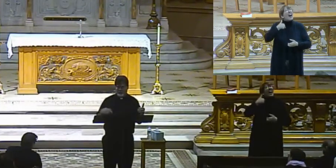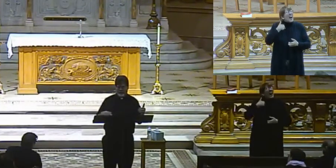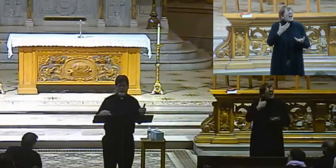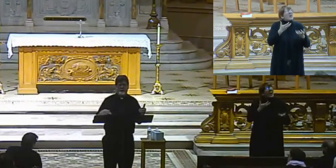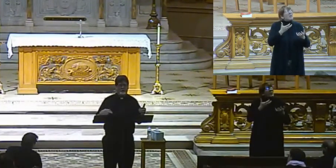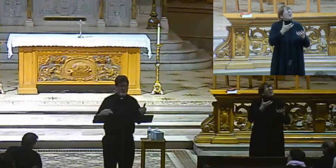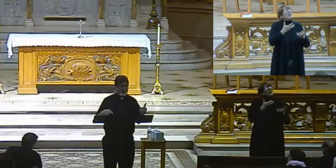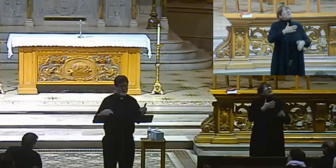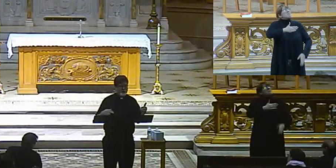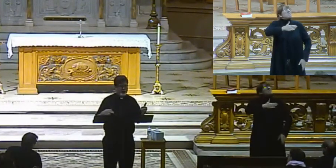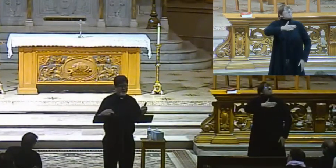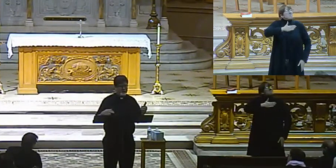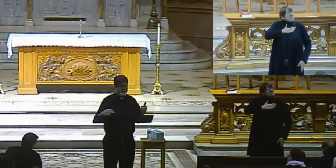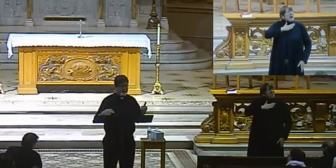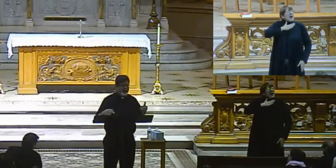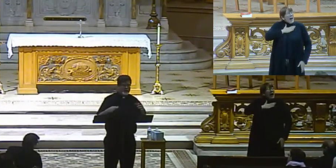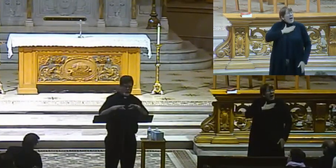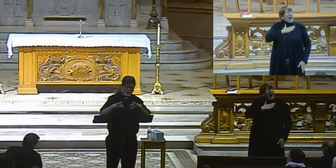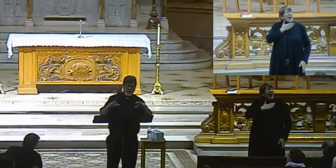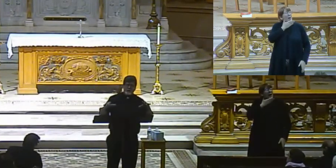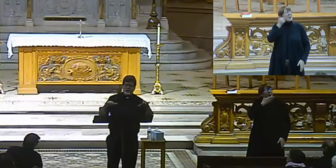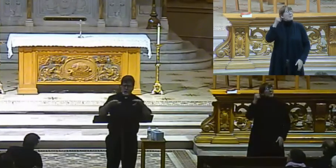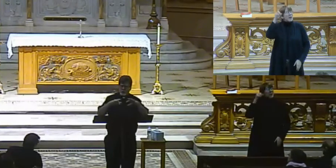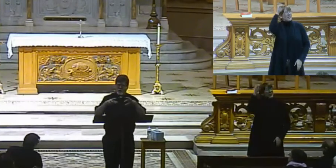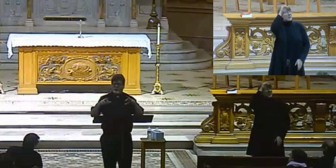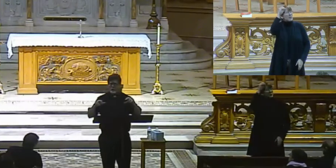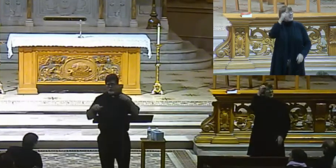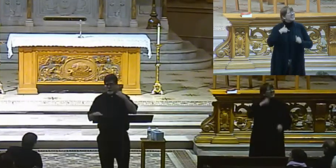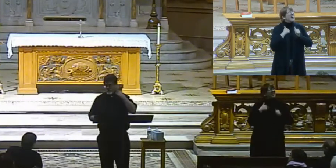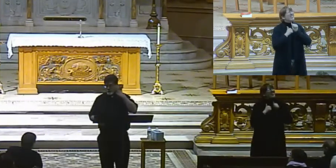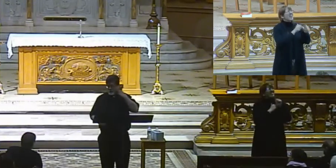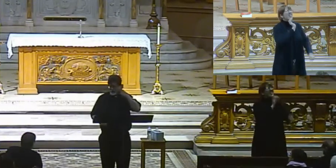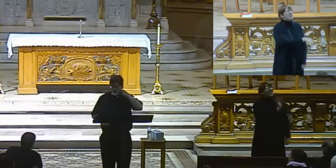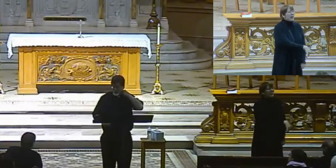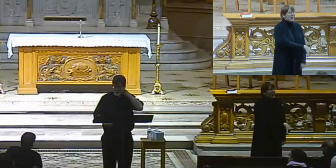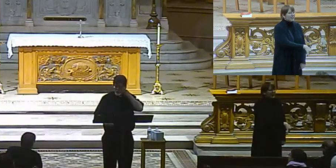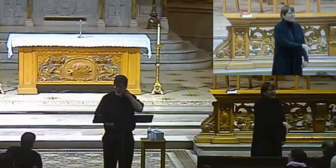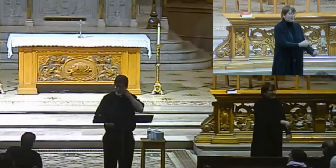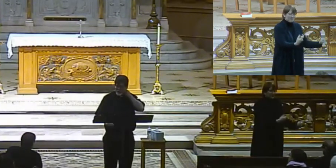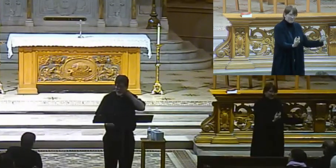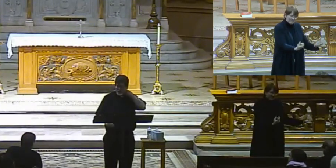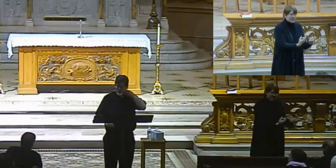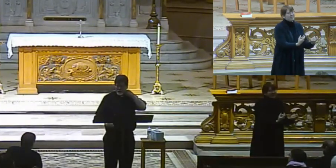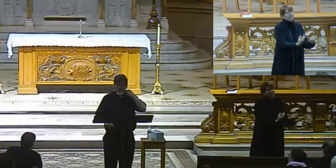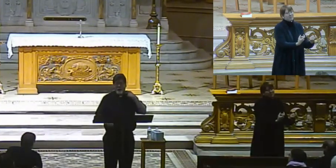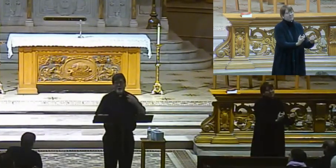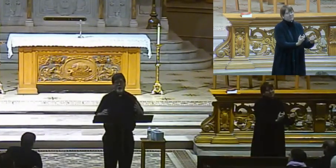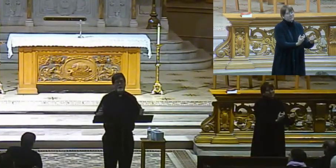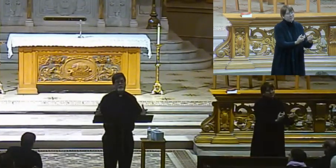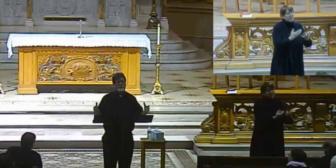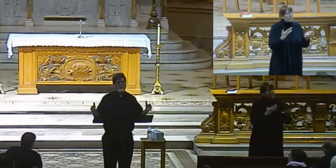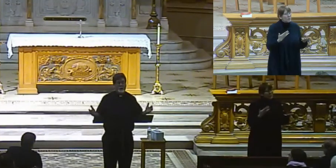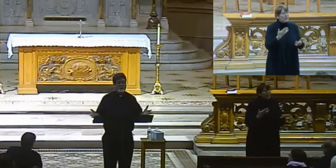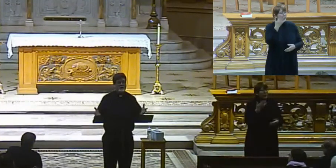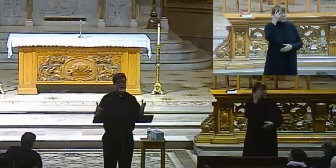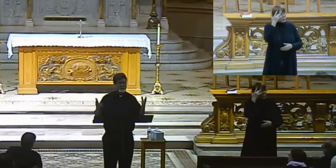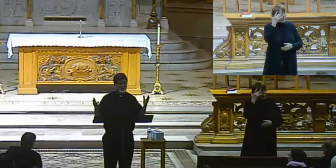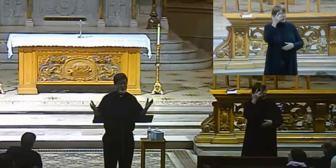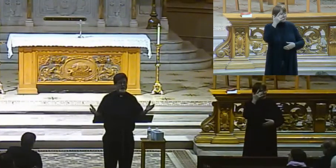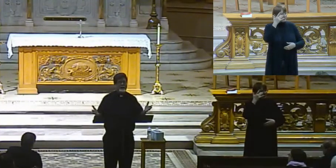I think is best, all right? And so within the church, there are also, this is a source of disunity, where there is